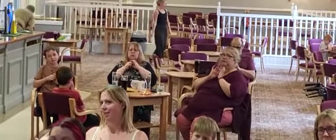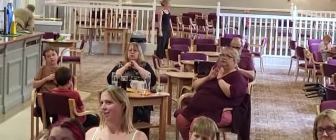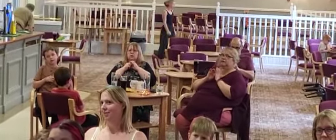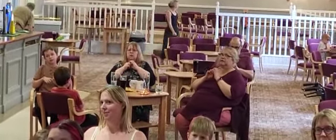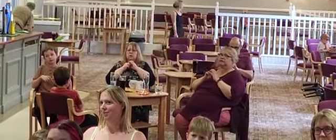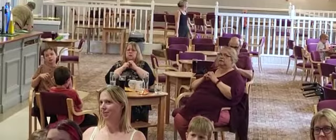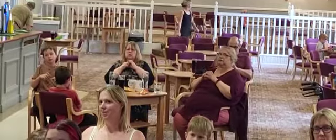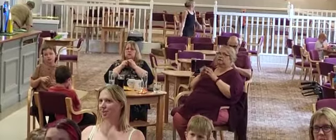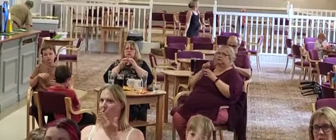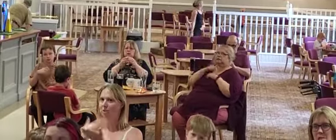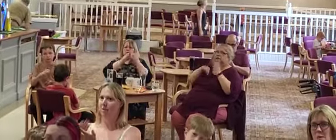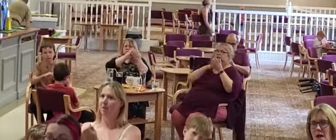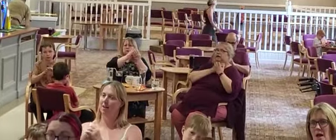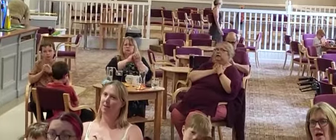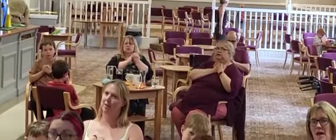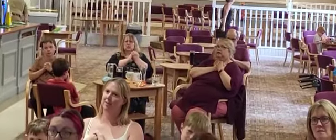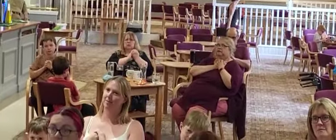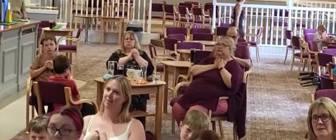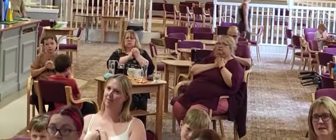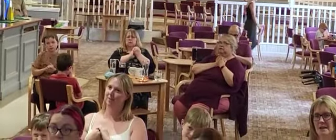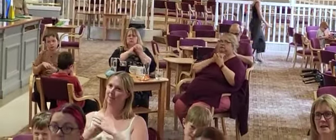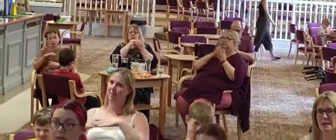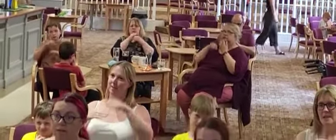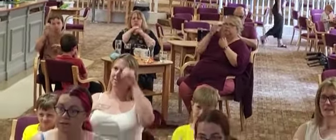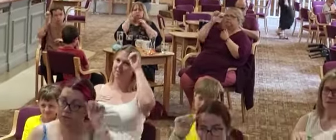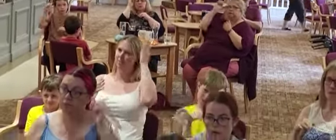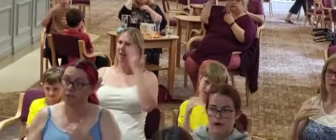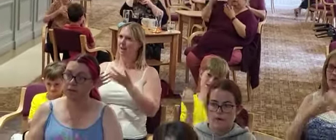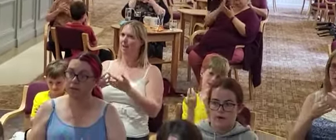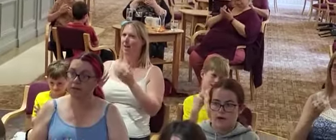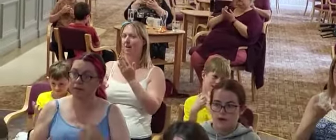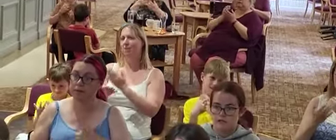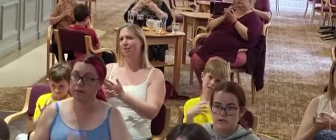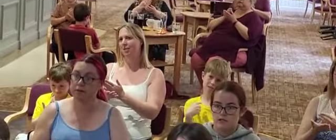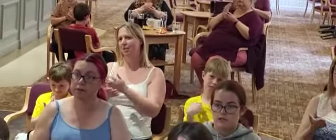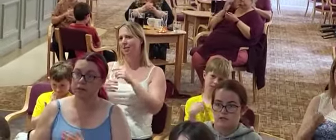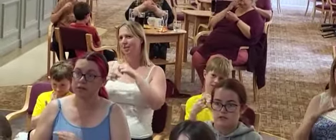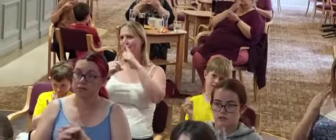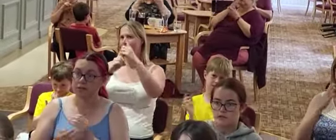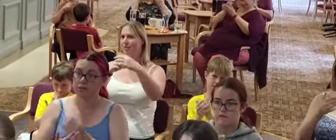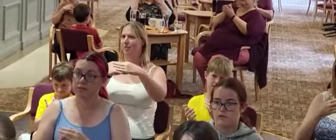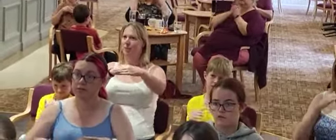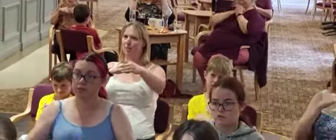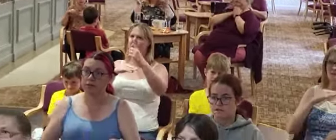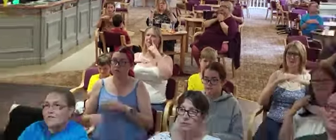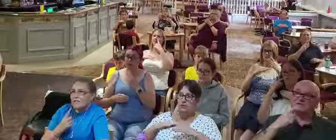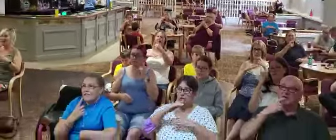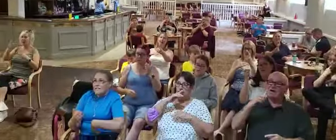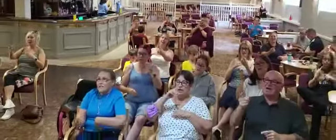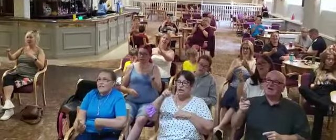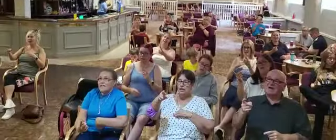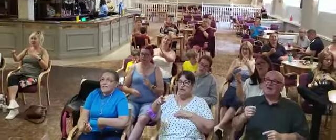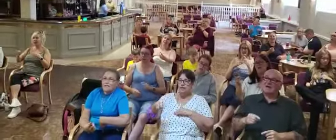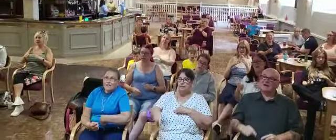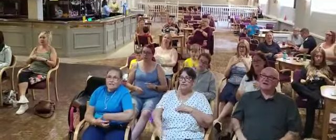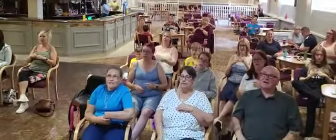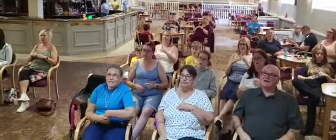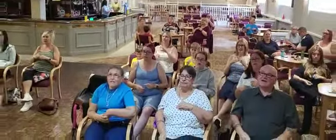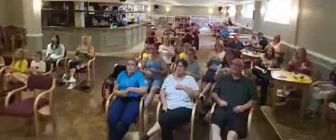She said, wow, wow, wow, wow We take the floor, she said Oh,